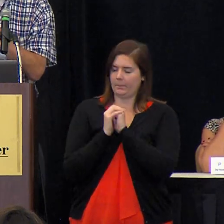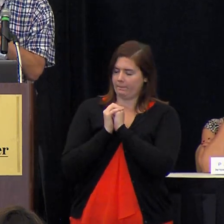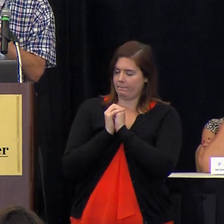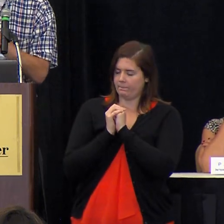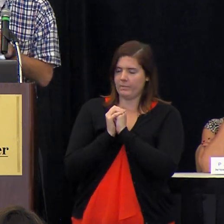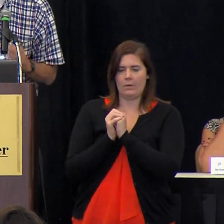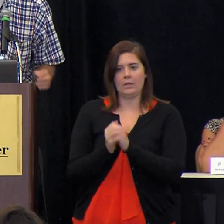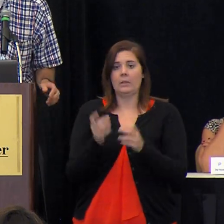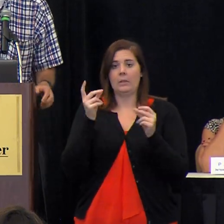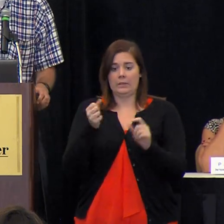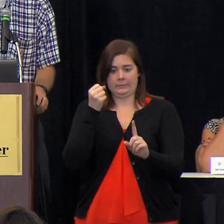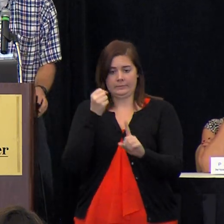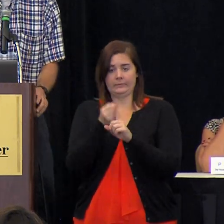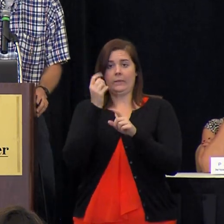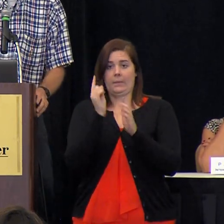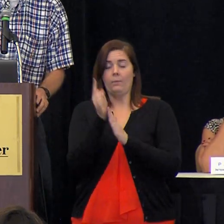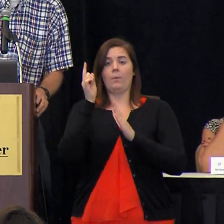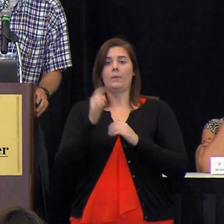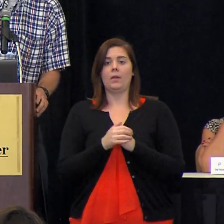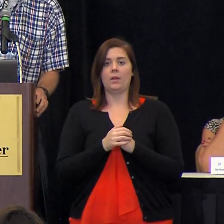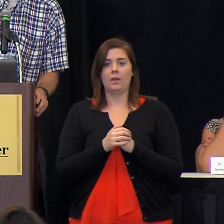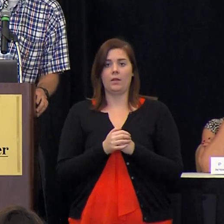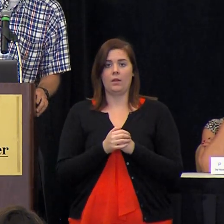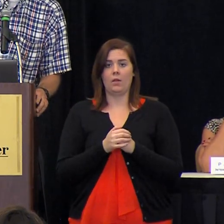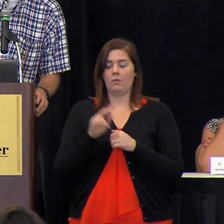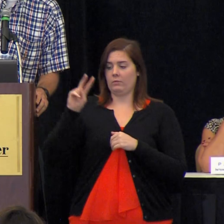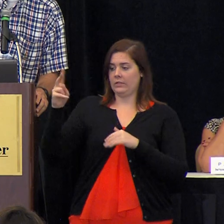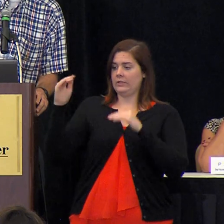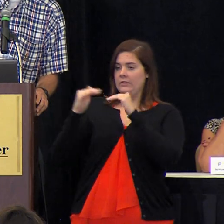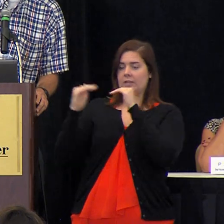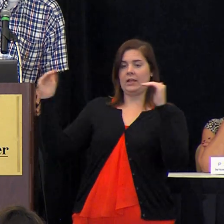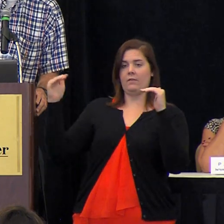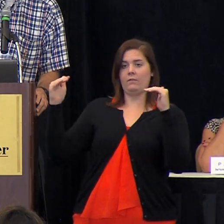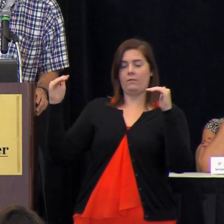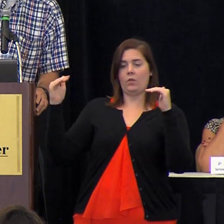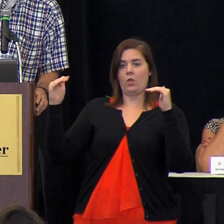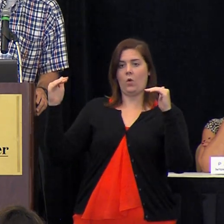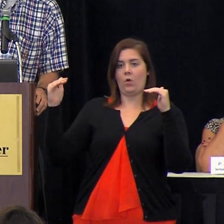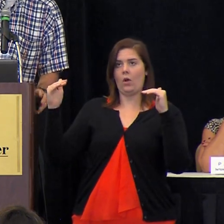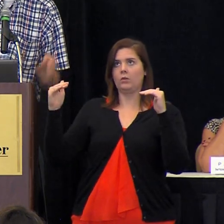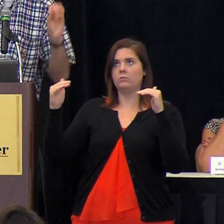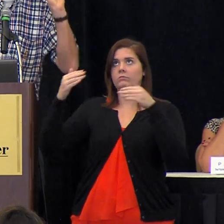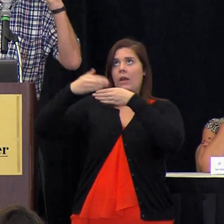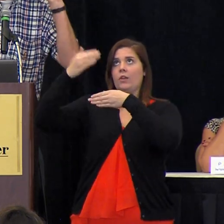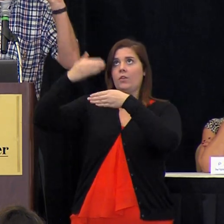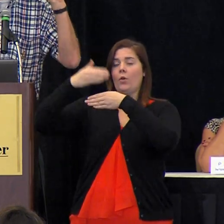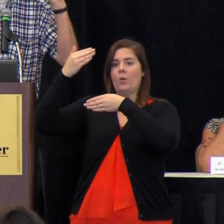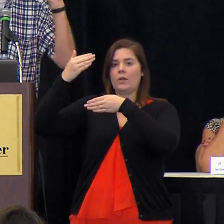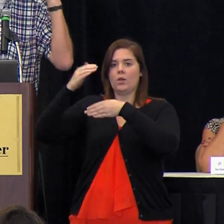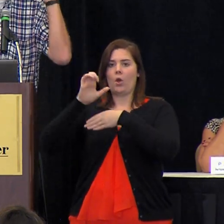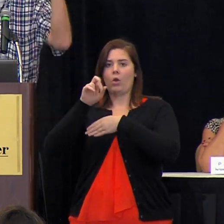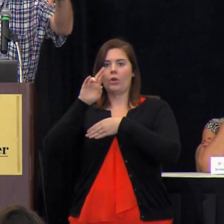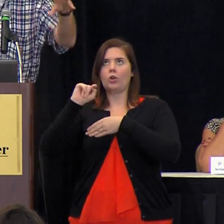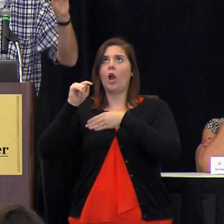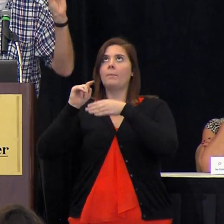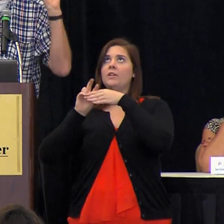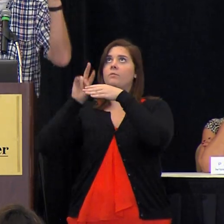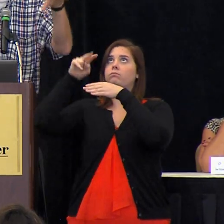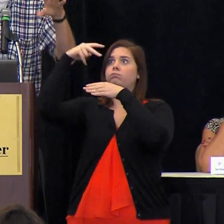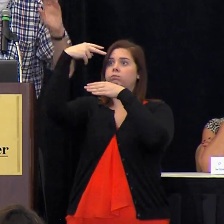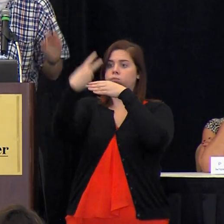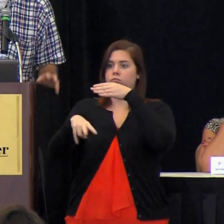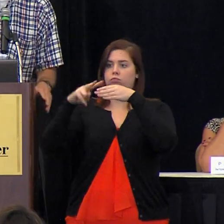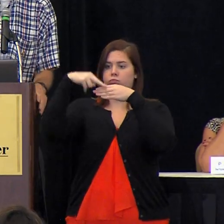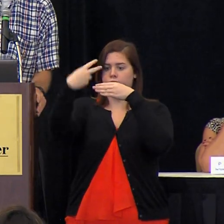with that literally at that exact moment from the second floor of the rectory out of the windows pieces of carpet came flying out the